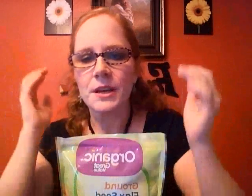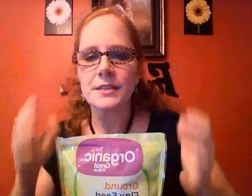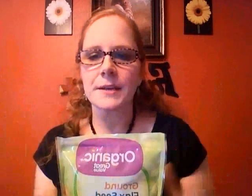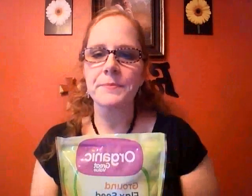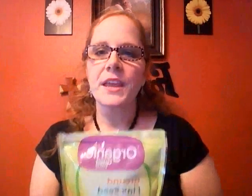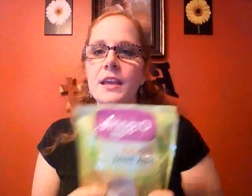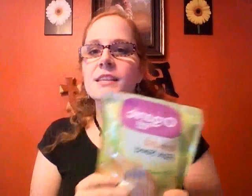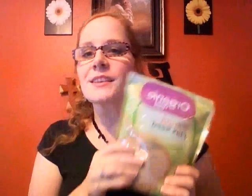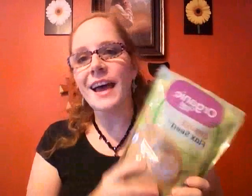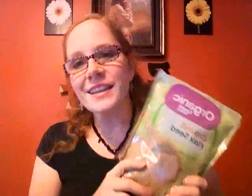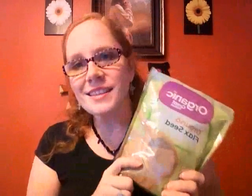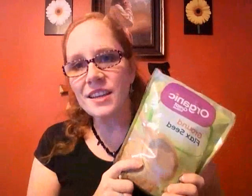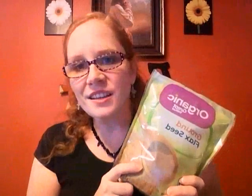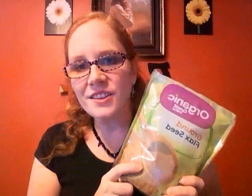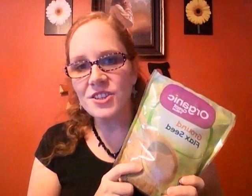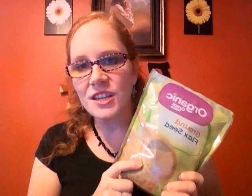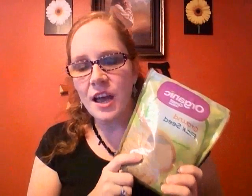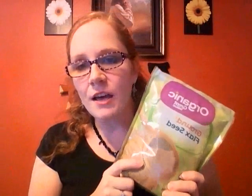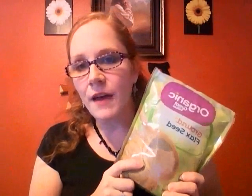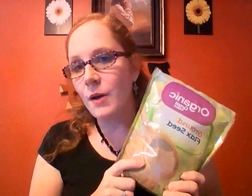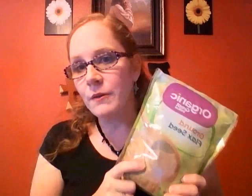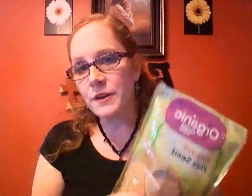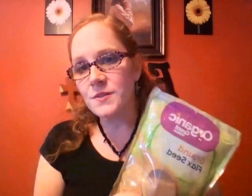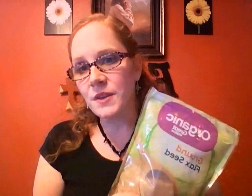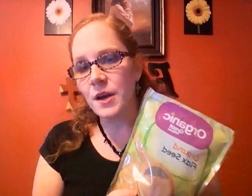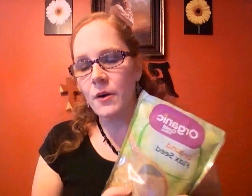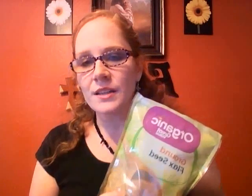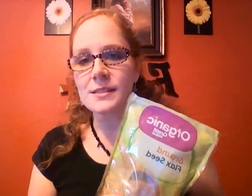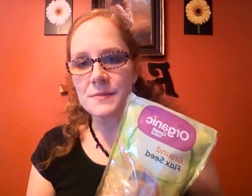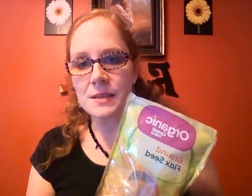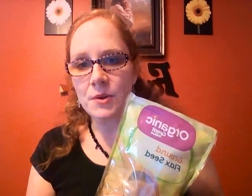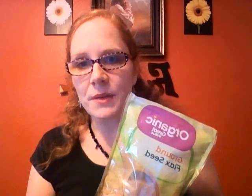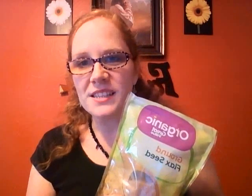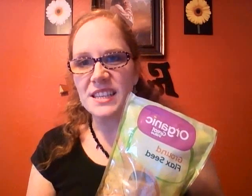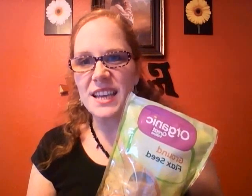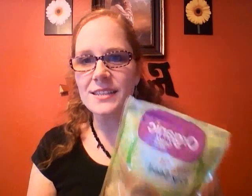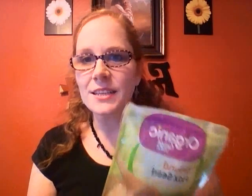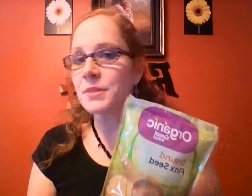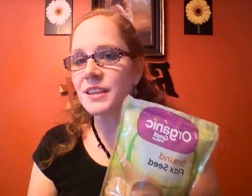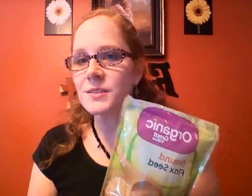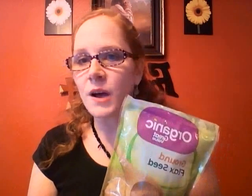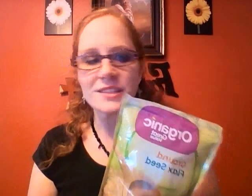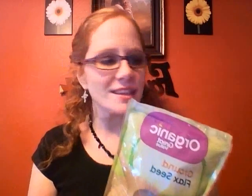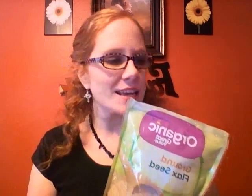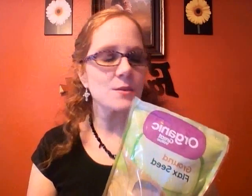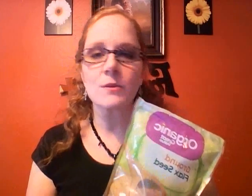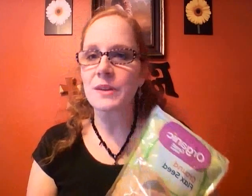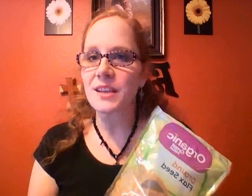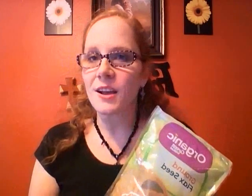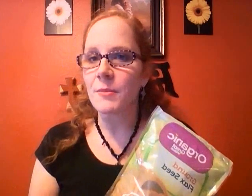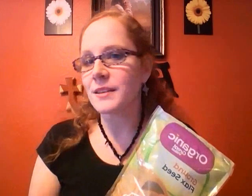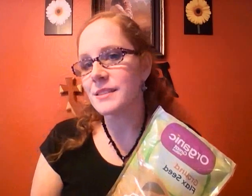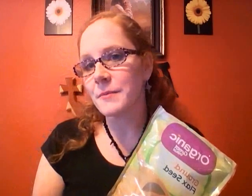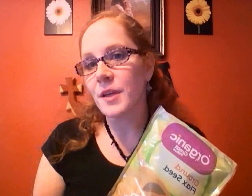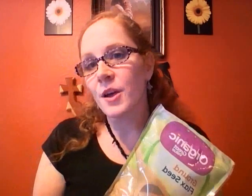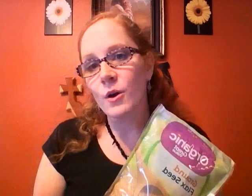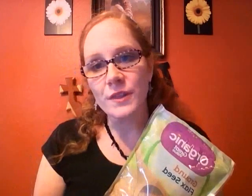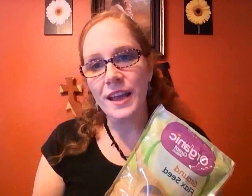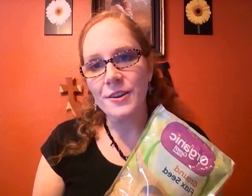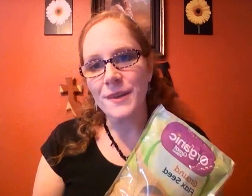at a time so that is the conclusion of our first video on some simple basic testing please watch the next one where we talk about some over-the-counter